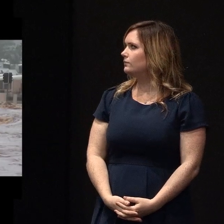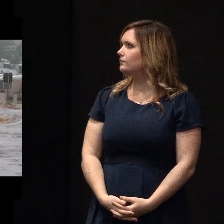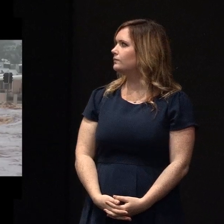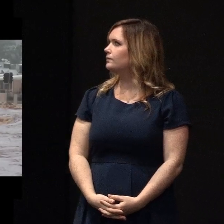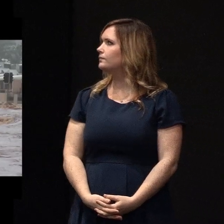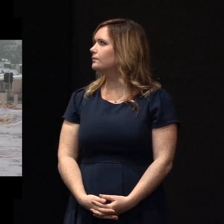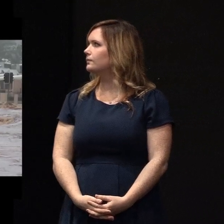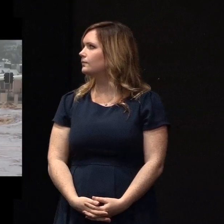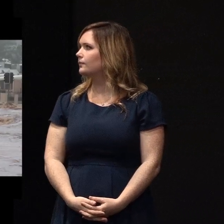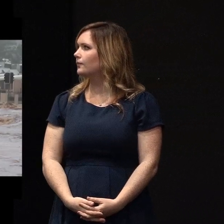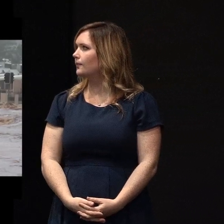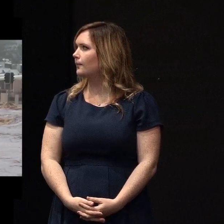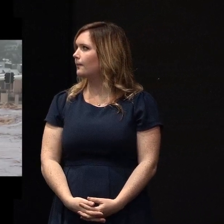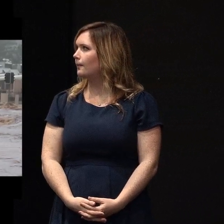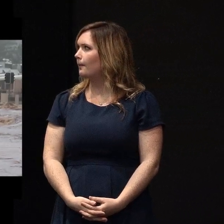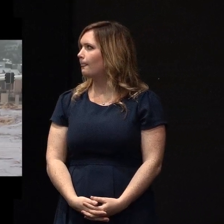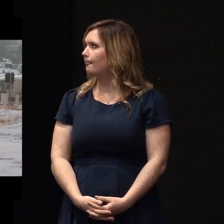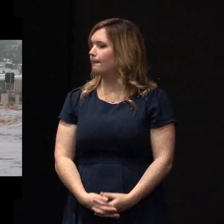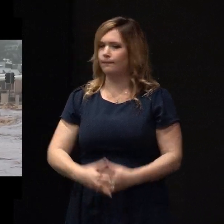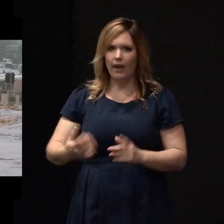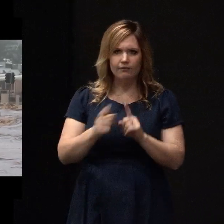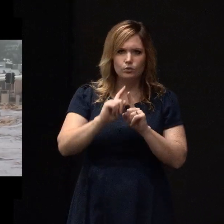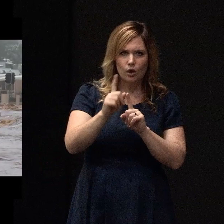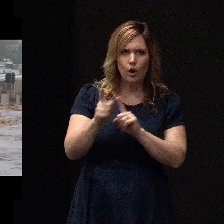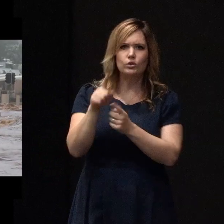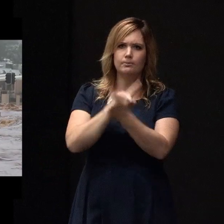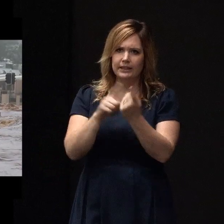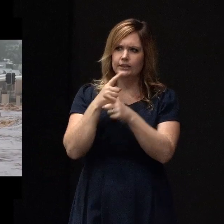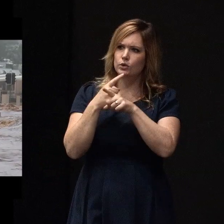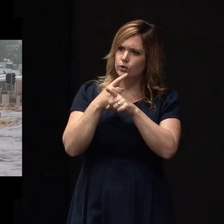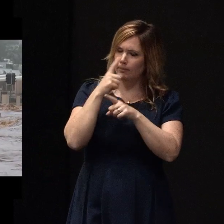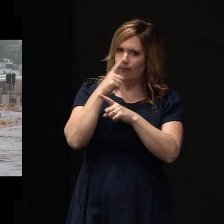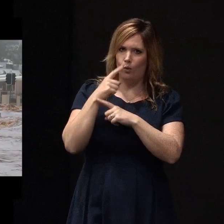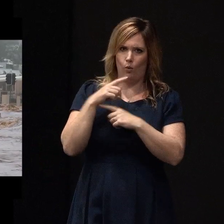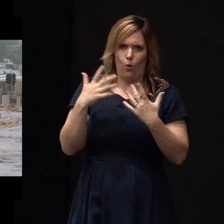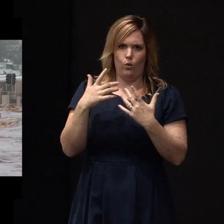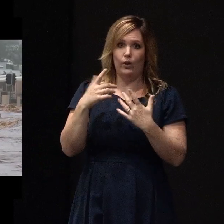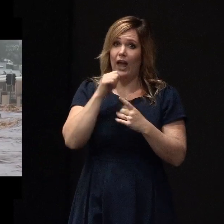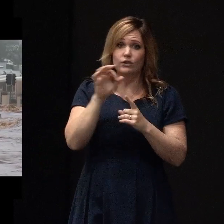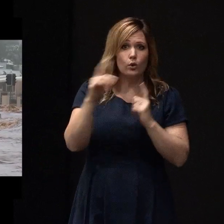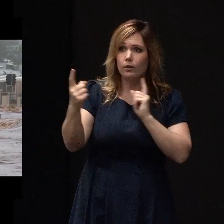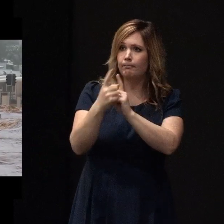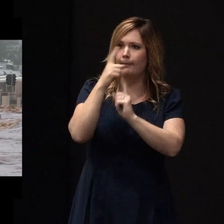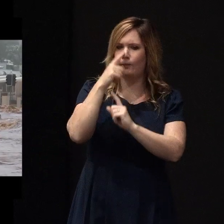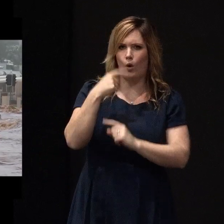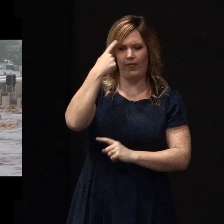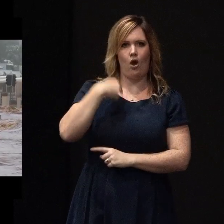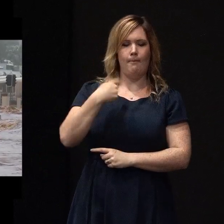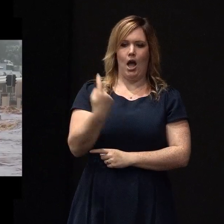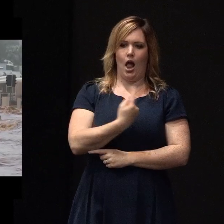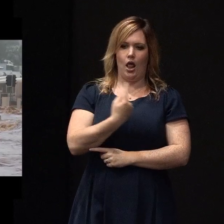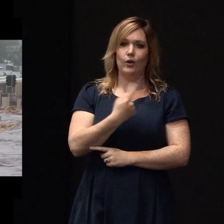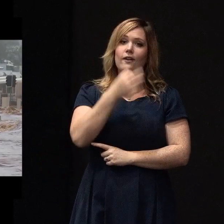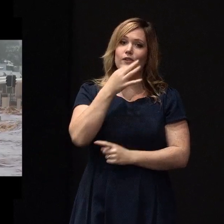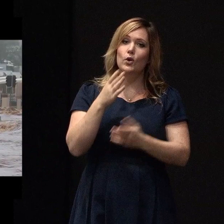And unless you get out into meetings like this and speak to people, you don't realise that you're not alone. I spoke to my husband a few